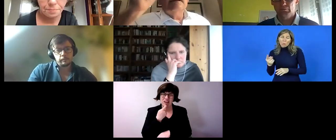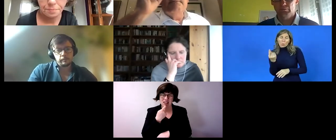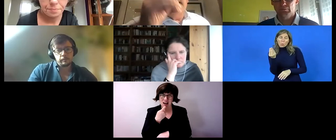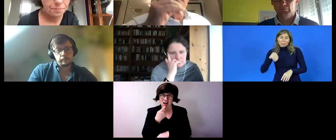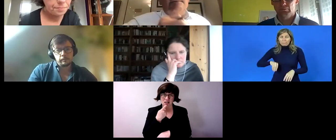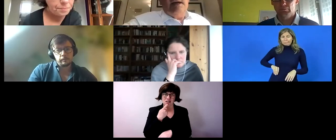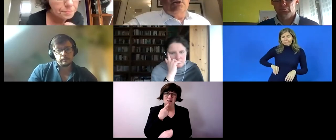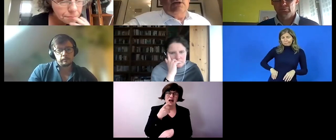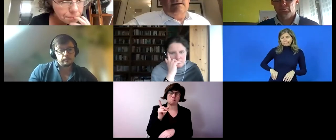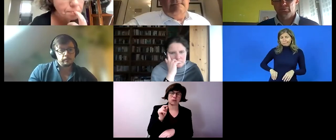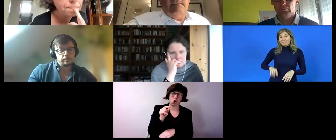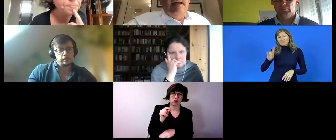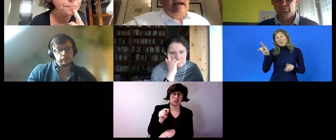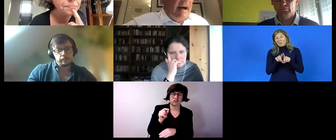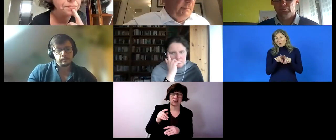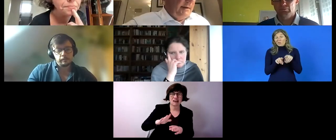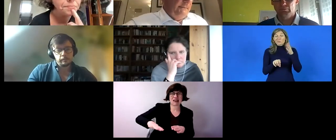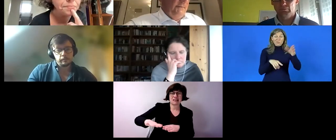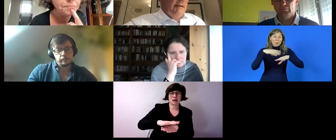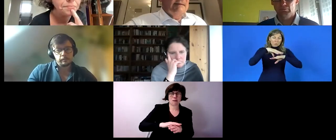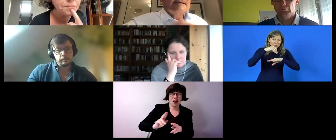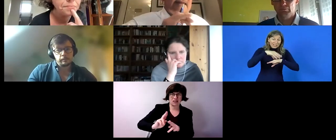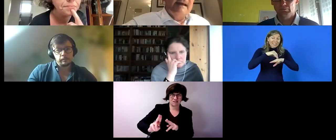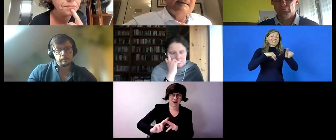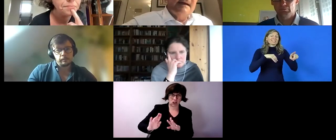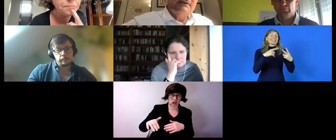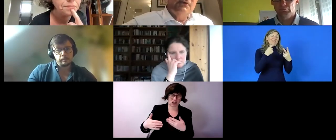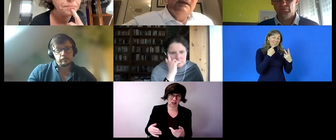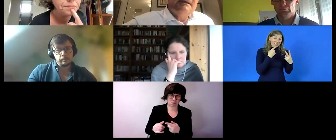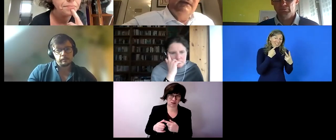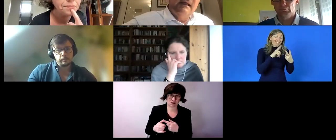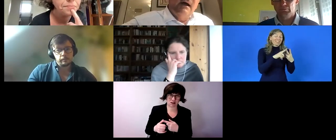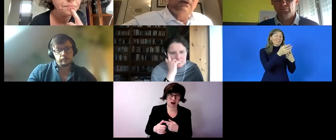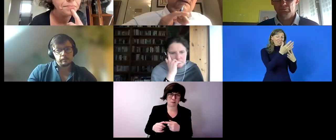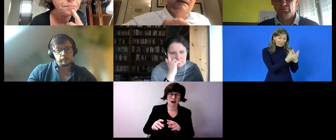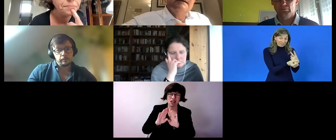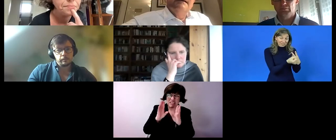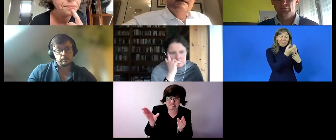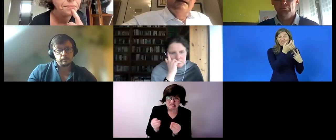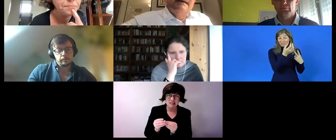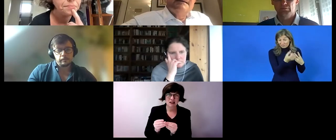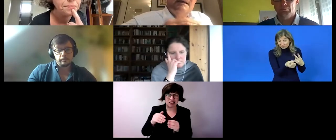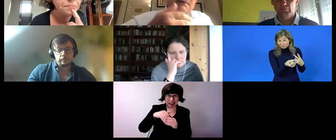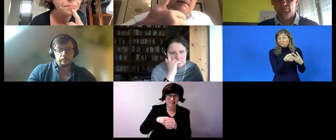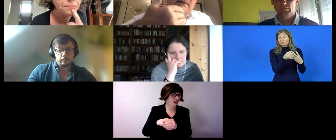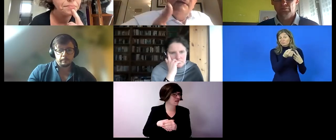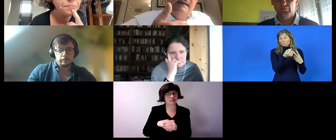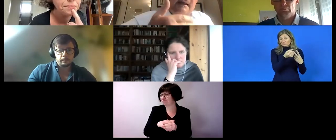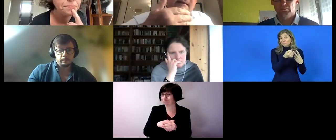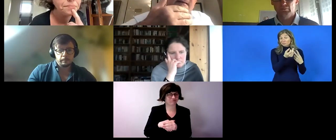also have that in sweden in finland in in communal